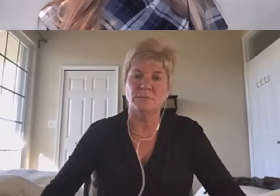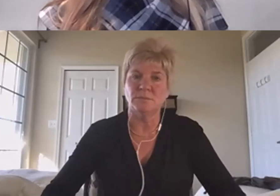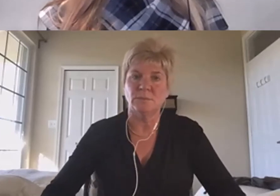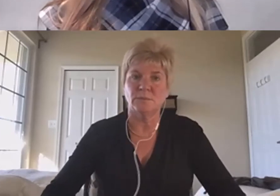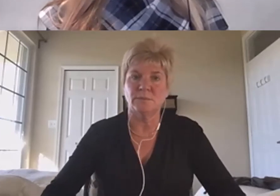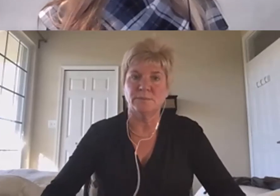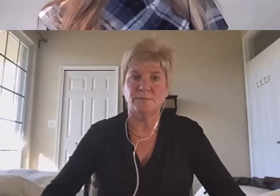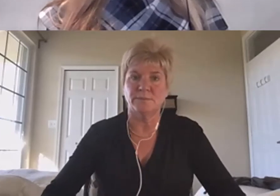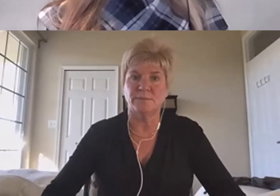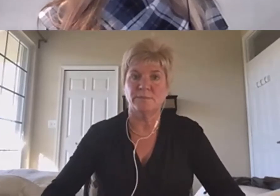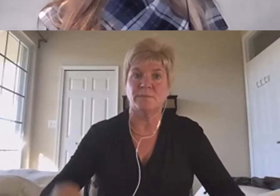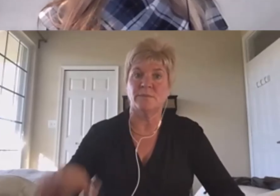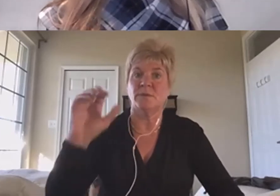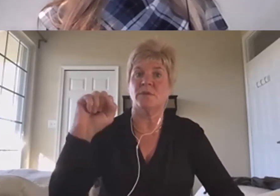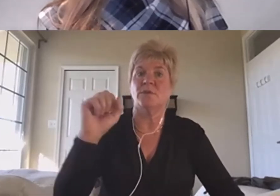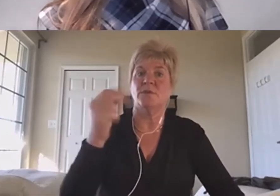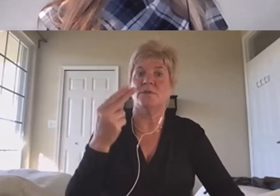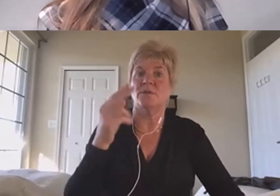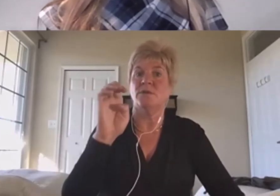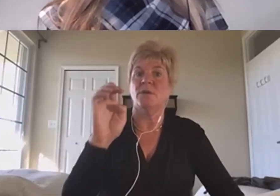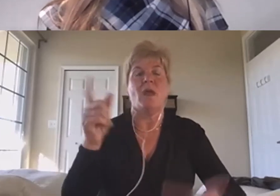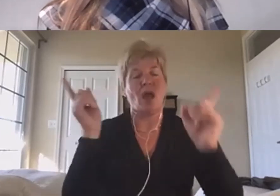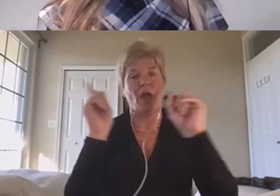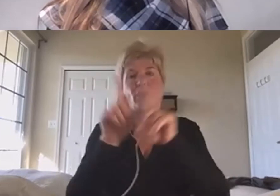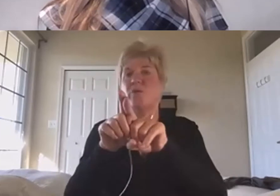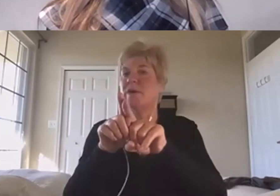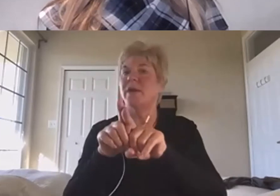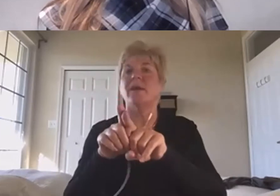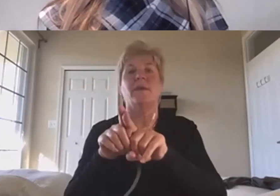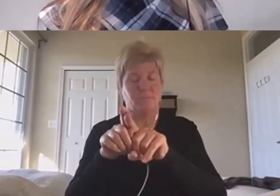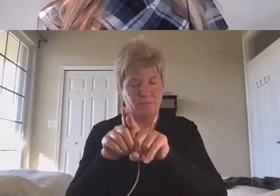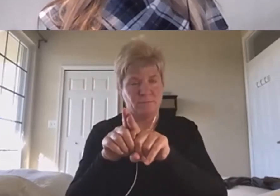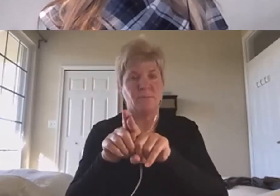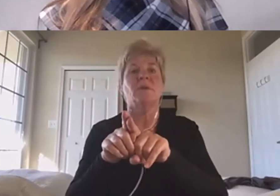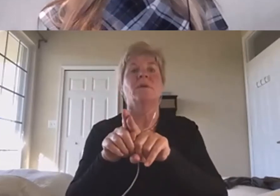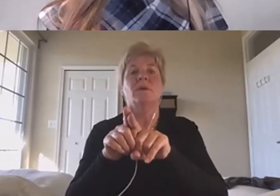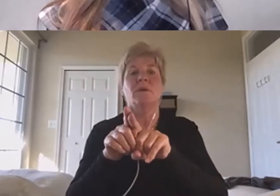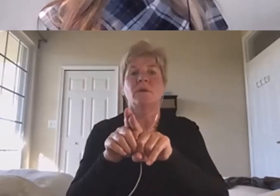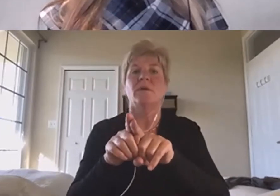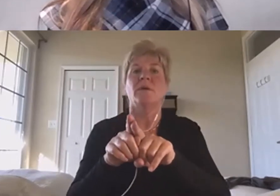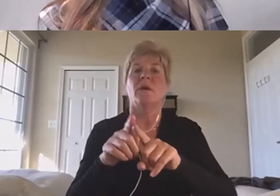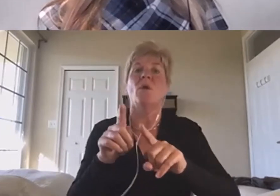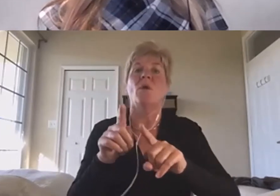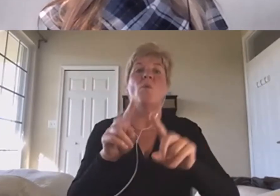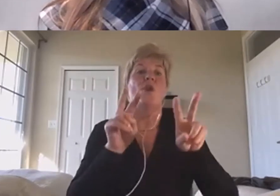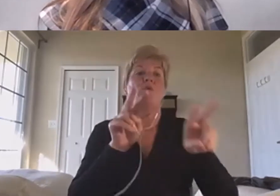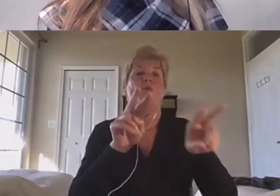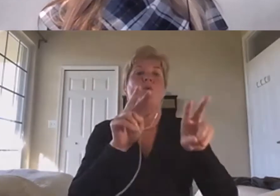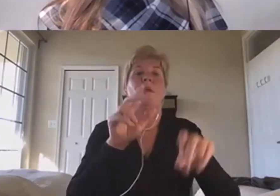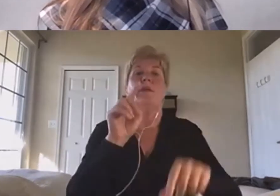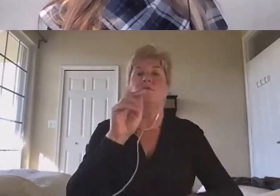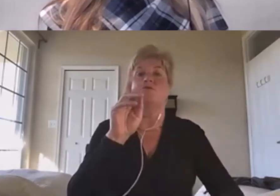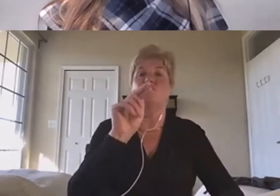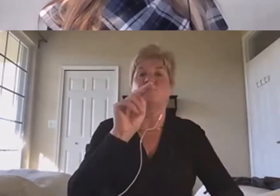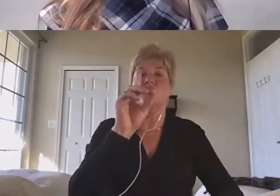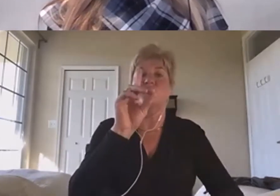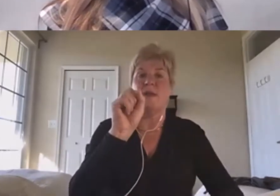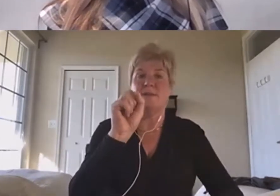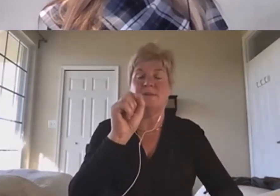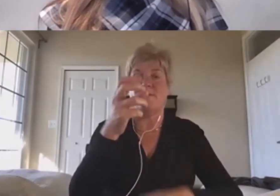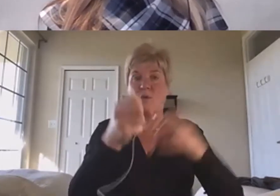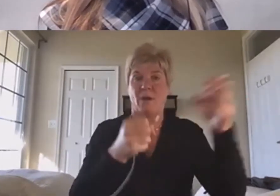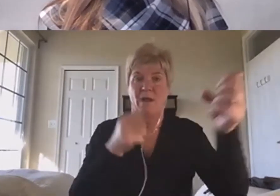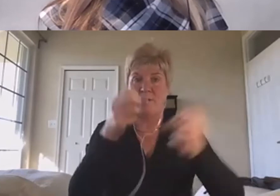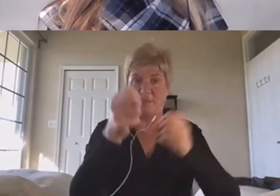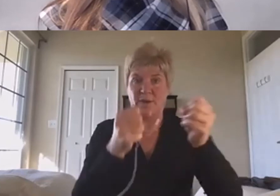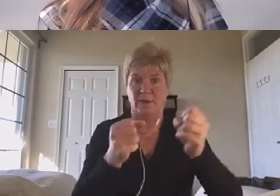Yeah, this is Jay. I couldn't agree more. mean, we're looking at, you know, when you look at the trends in employment these days, most folks are looking at a